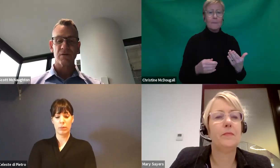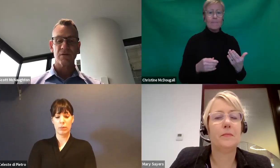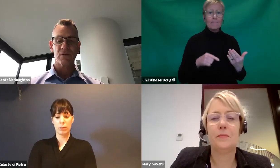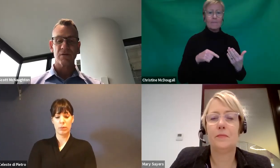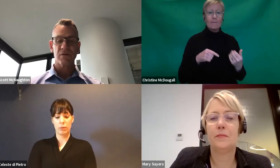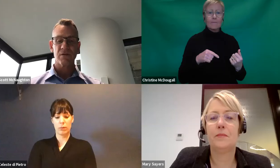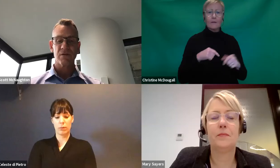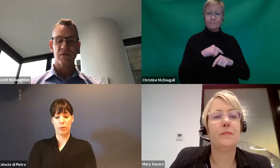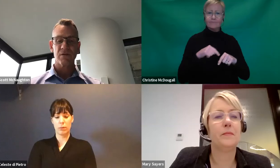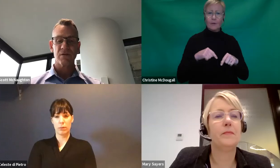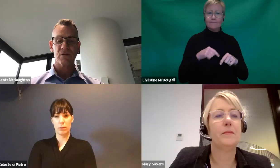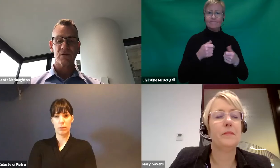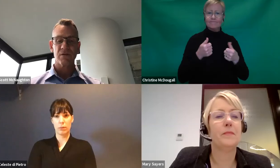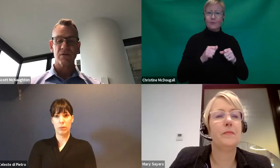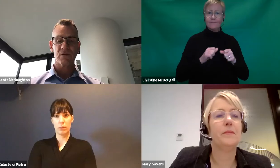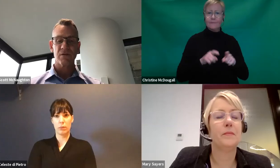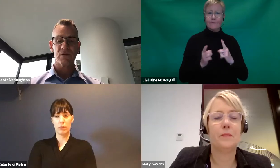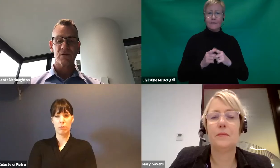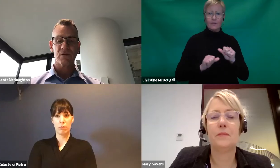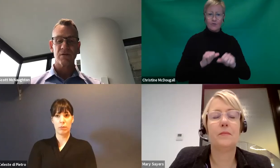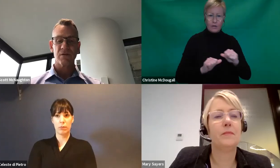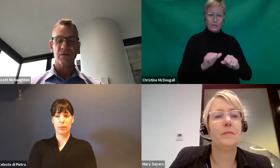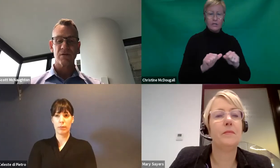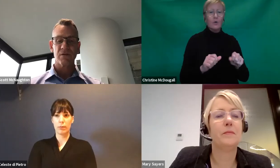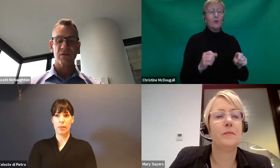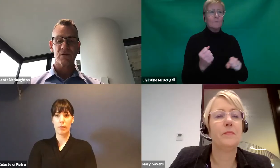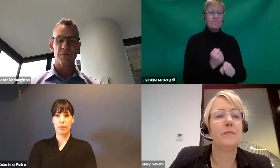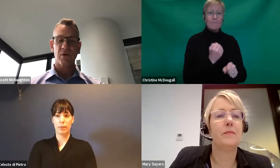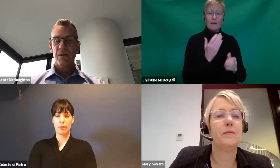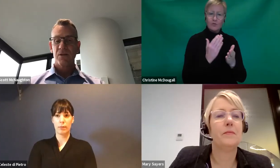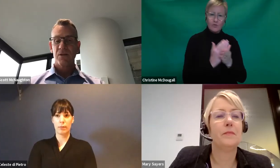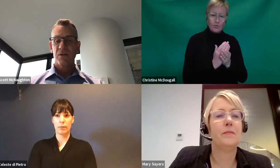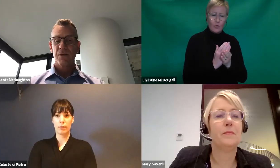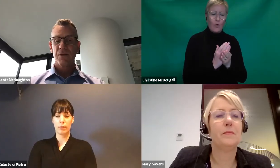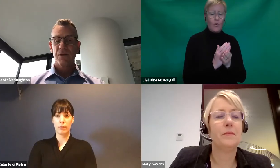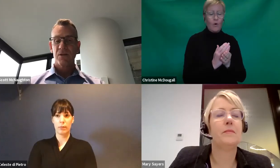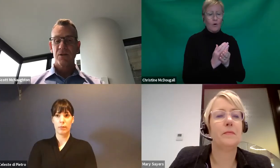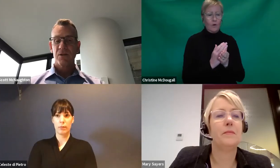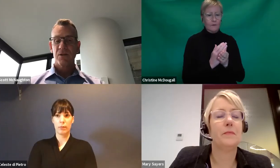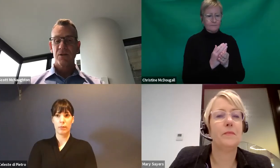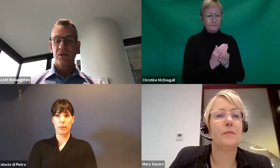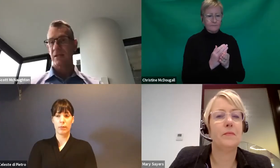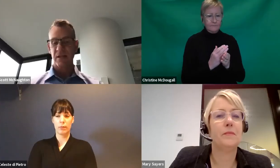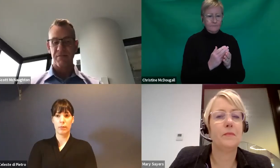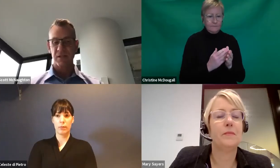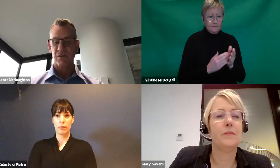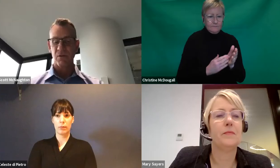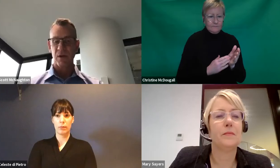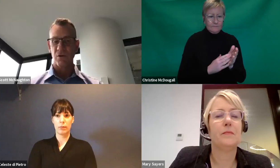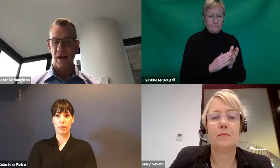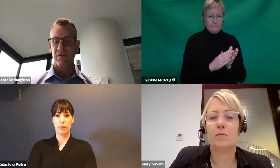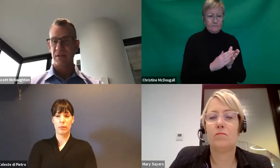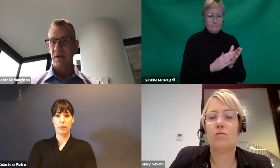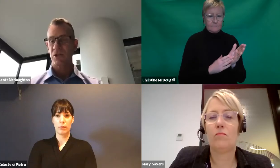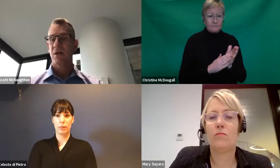we're using to make sure our local area coordinators have the same information as our planners, our contact center staff, et cetera, so that we can all have